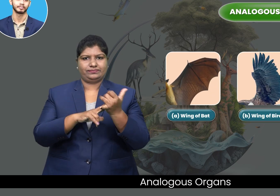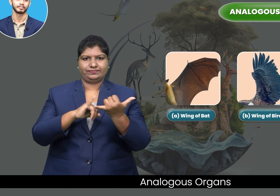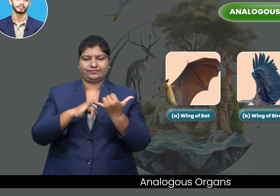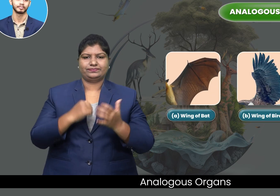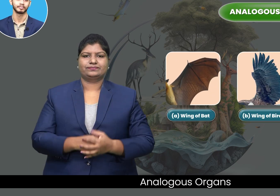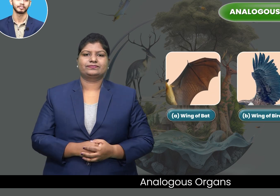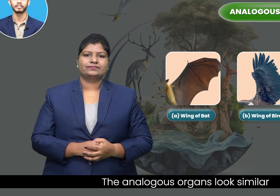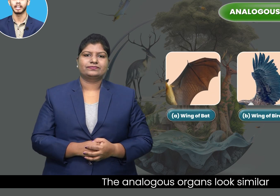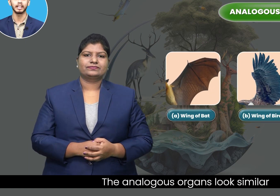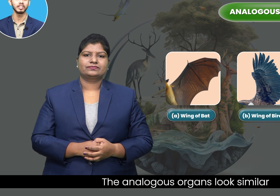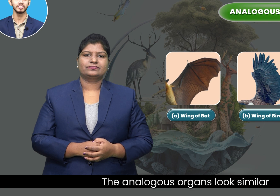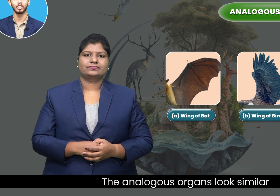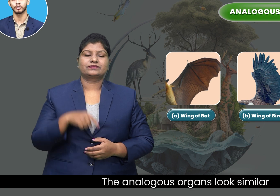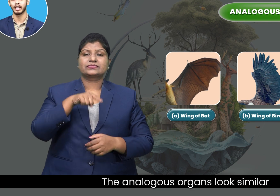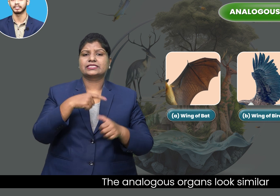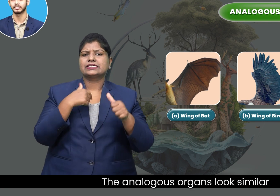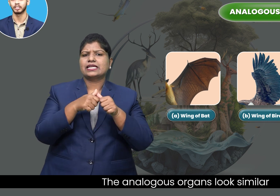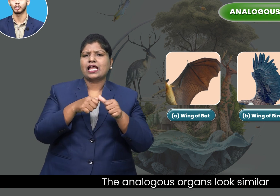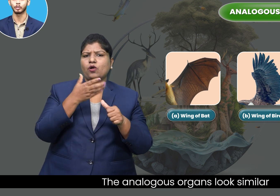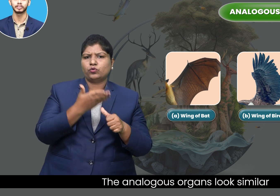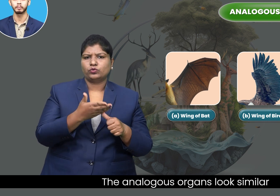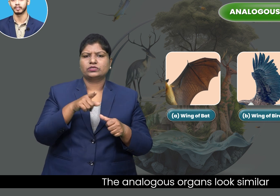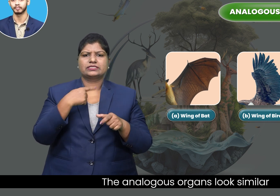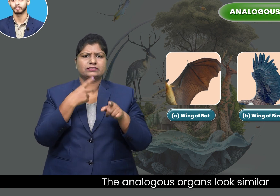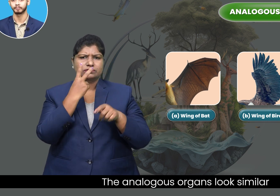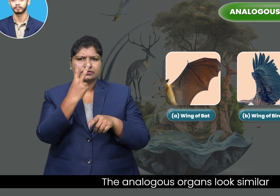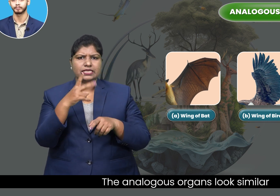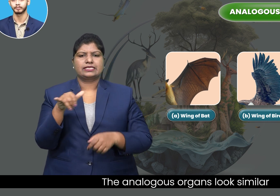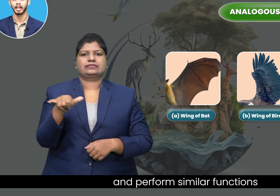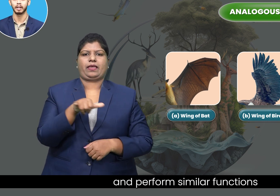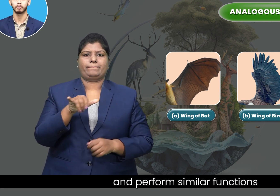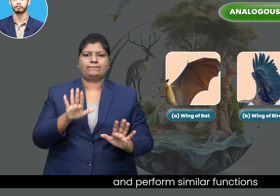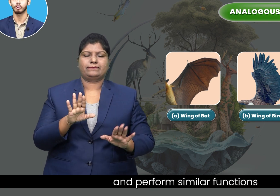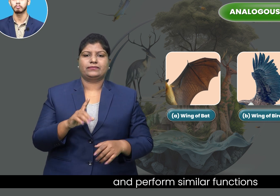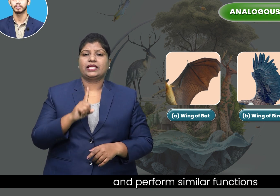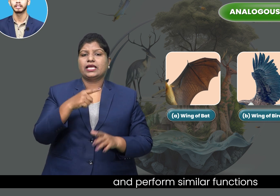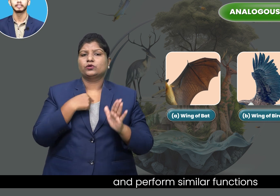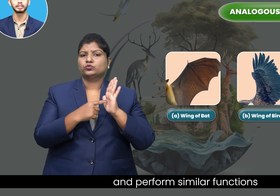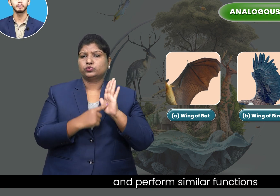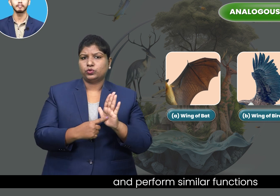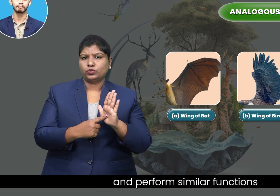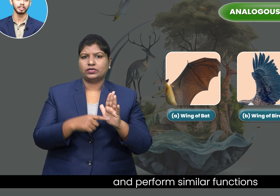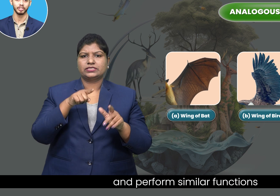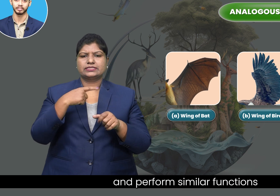The analogous organs look similar and perform similar functions